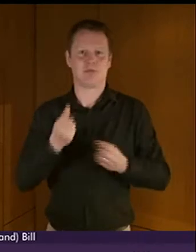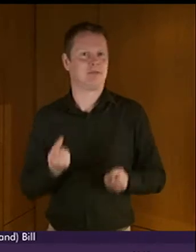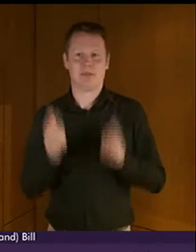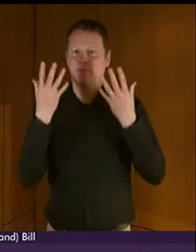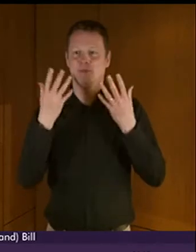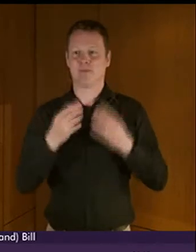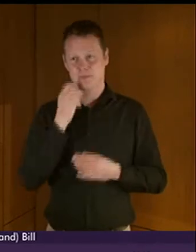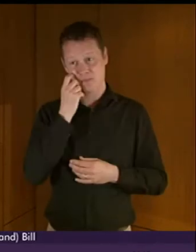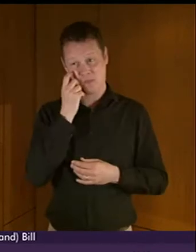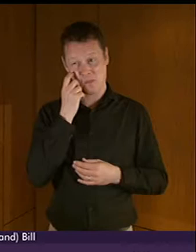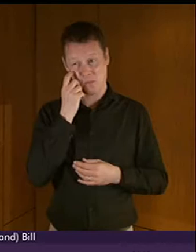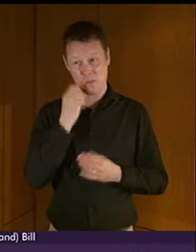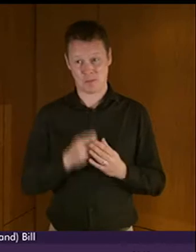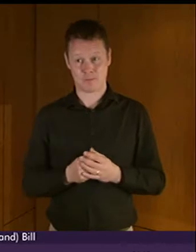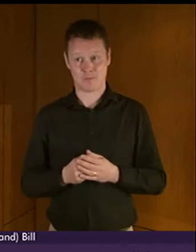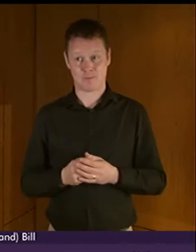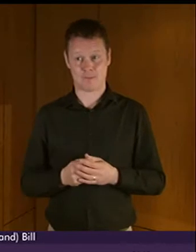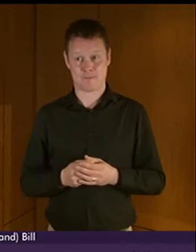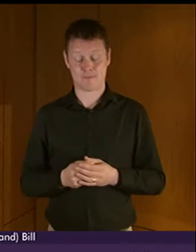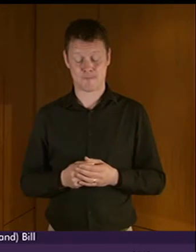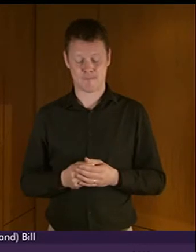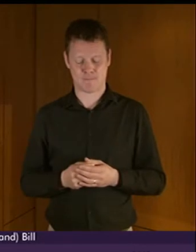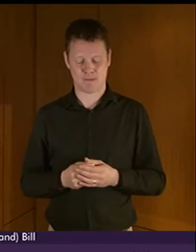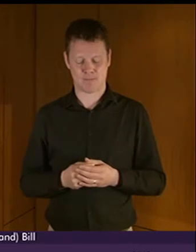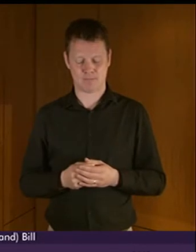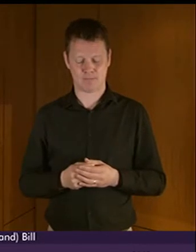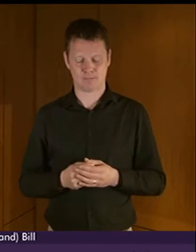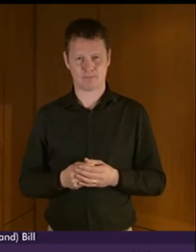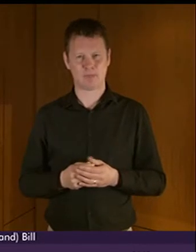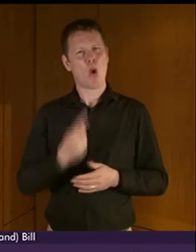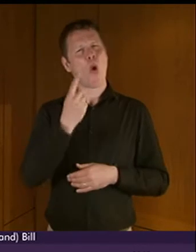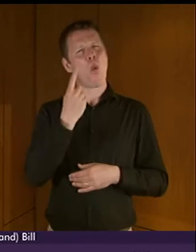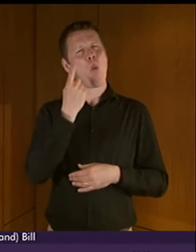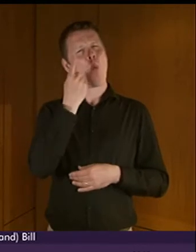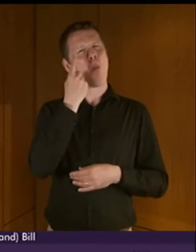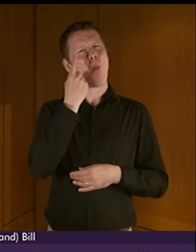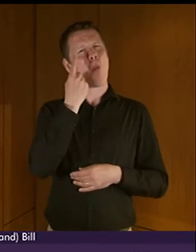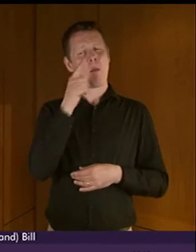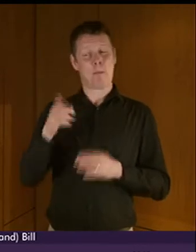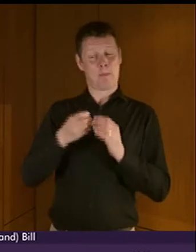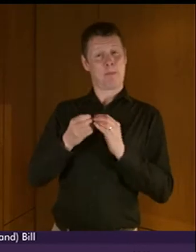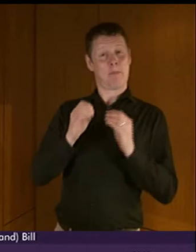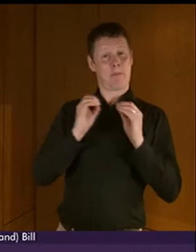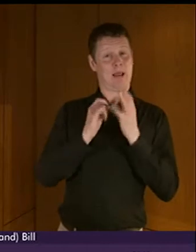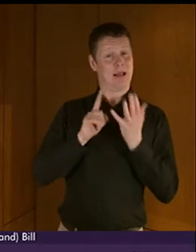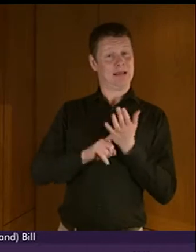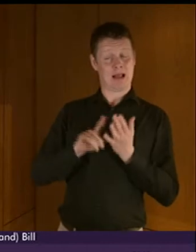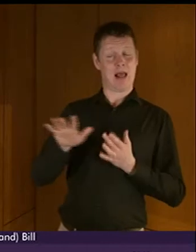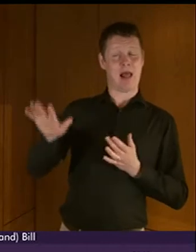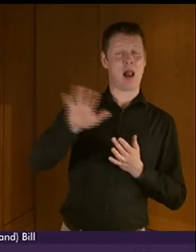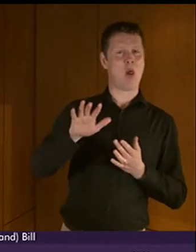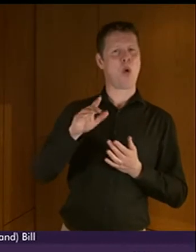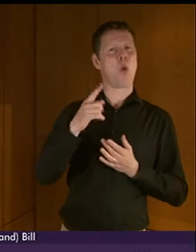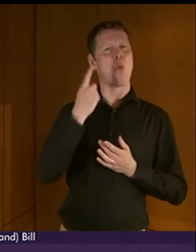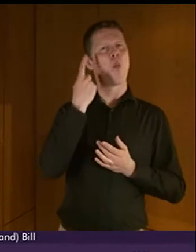An aspect of BSL use that I think we have not said very much about this afternoon is